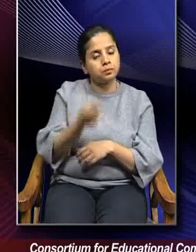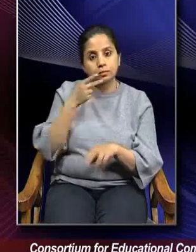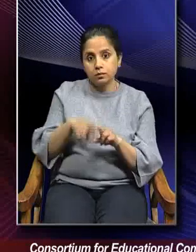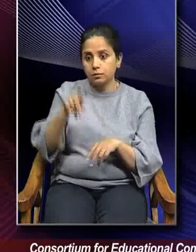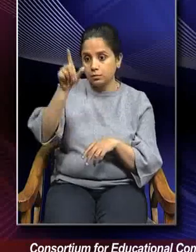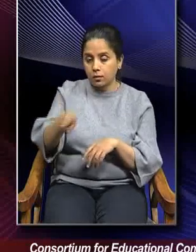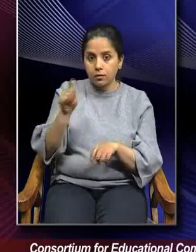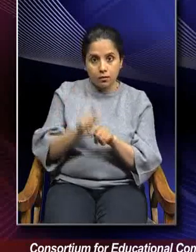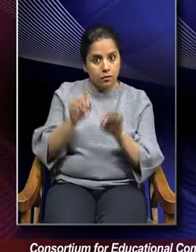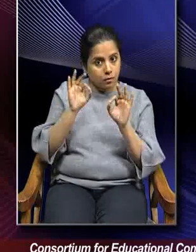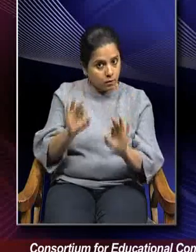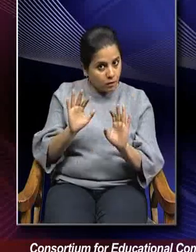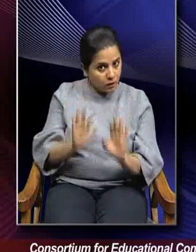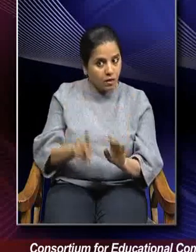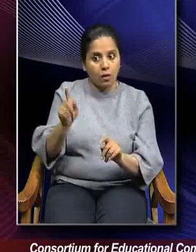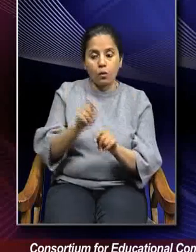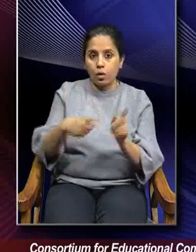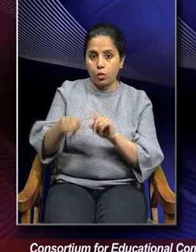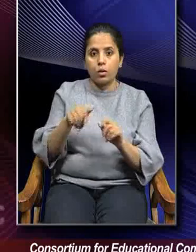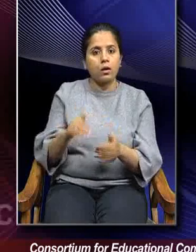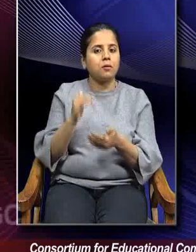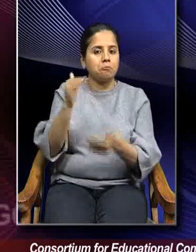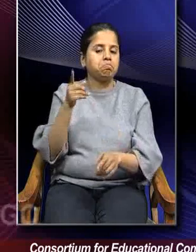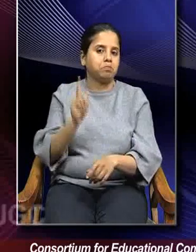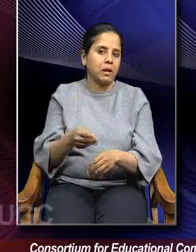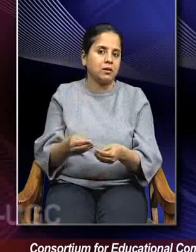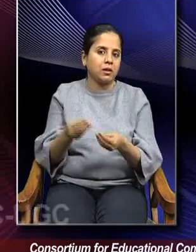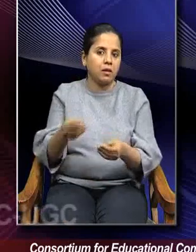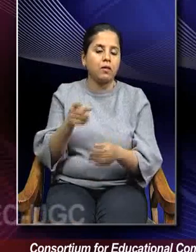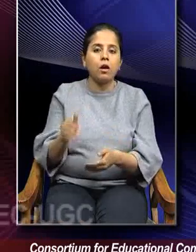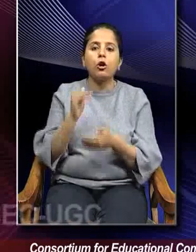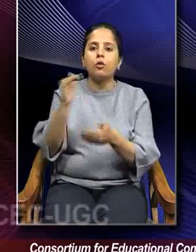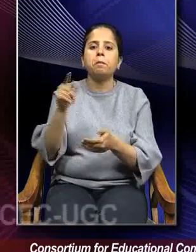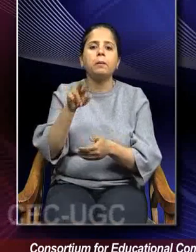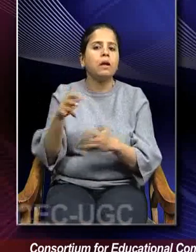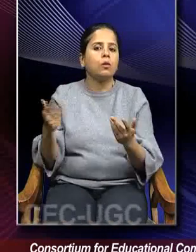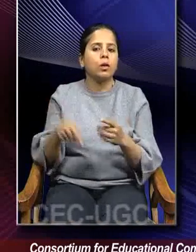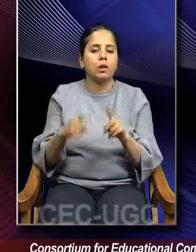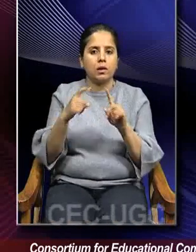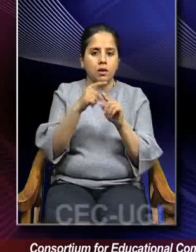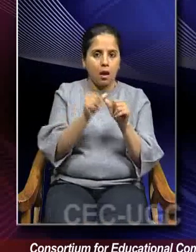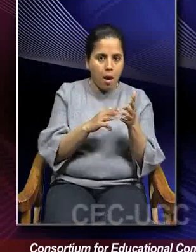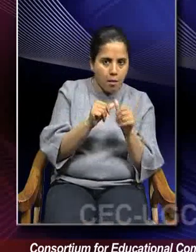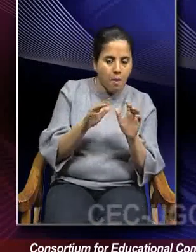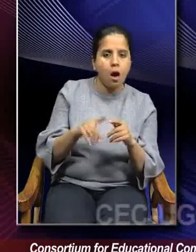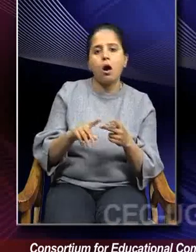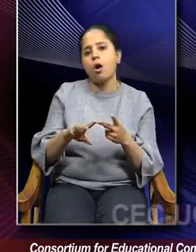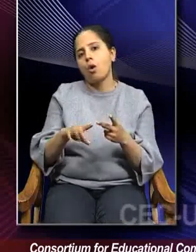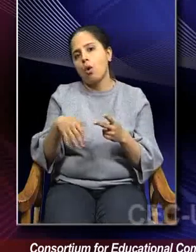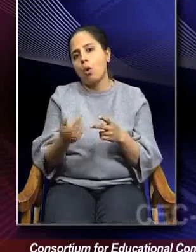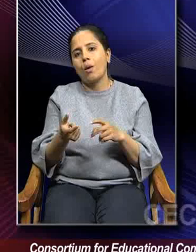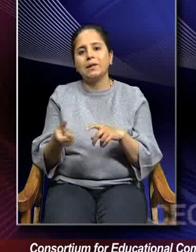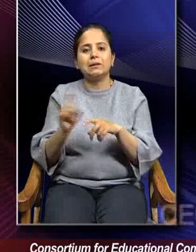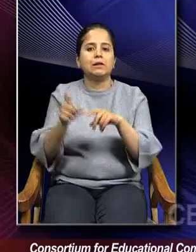person is doing properly, work properly, the reward may be given and reward indicates towards the Dama or what you call as incentive